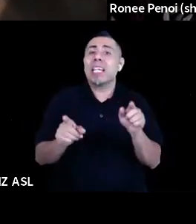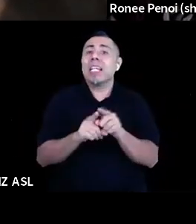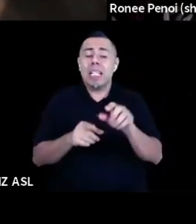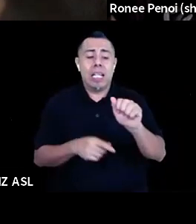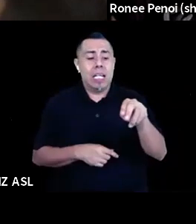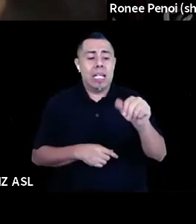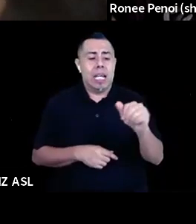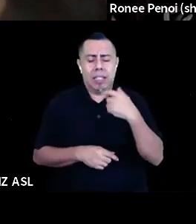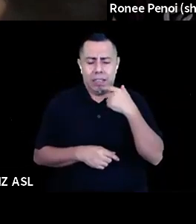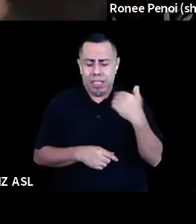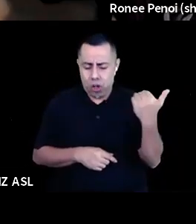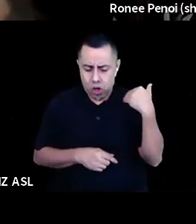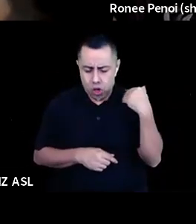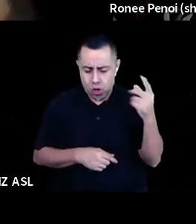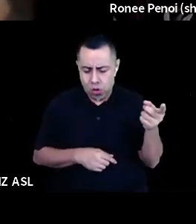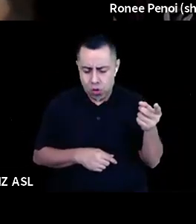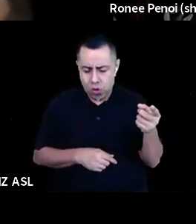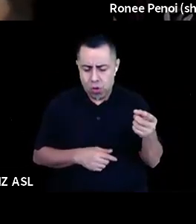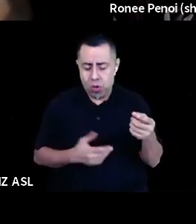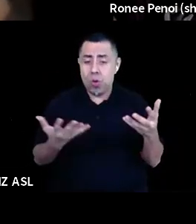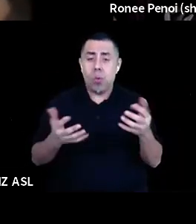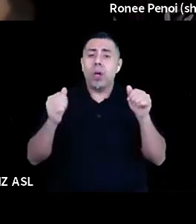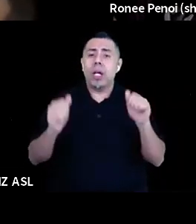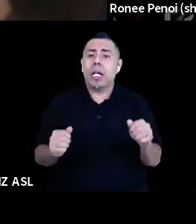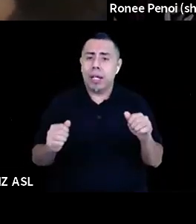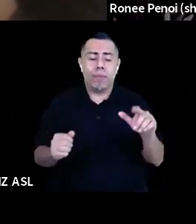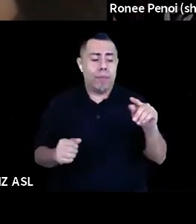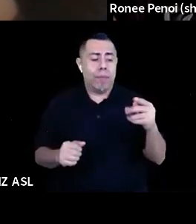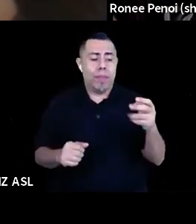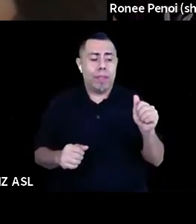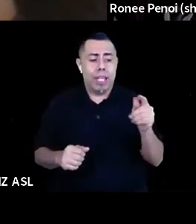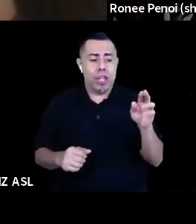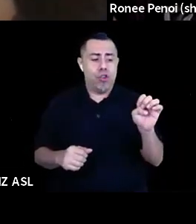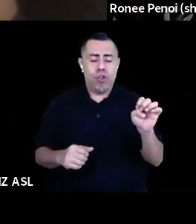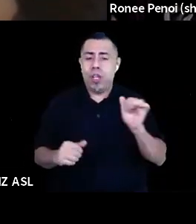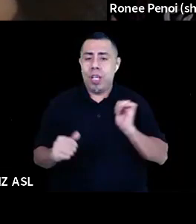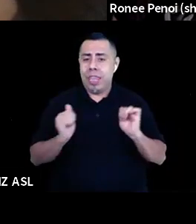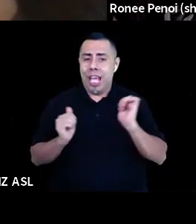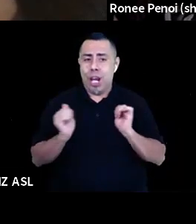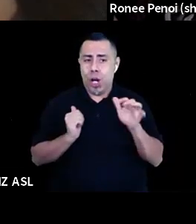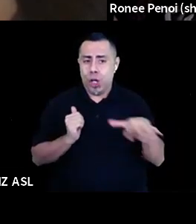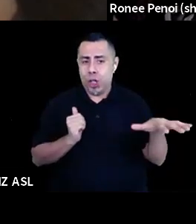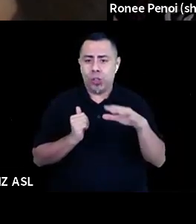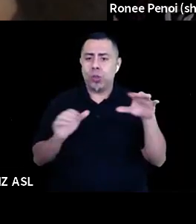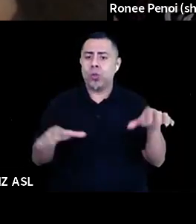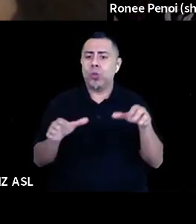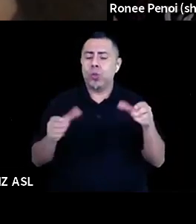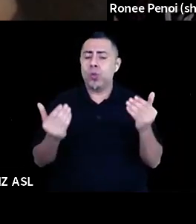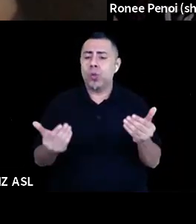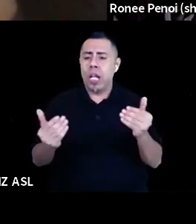what can theaters do like right now in regards to, um, thinking about